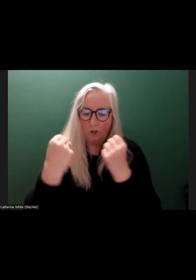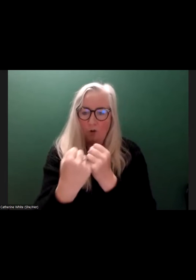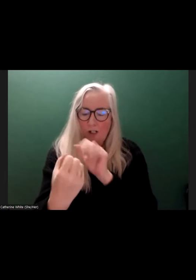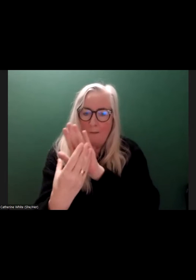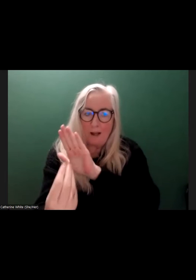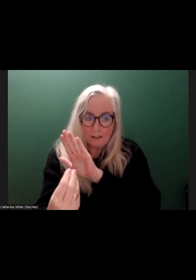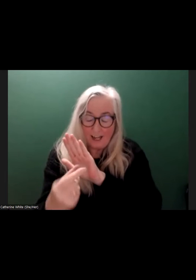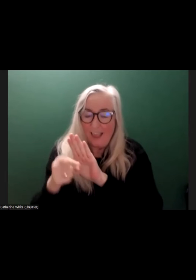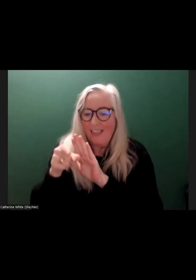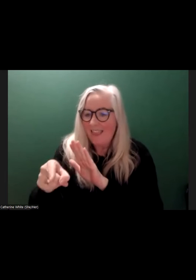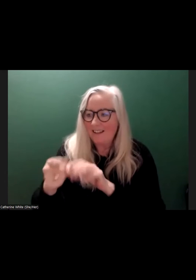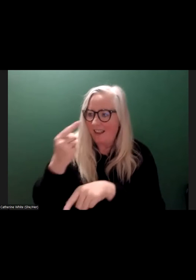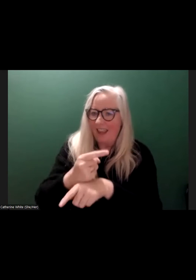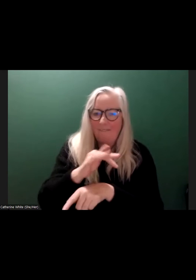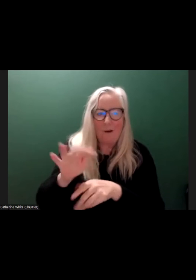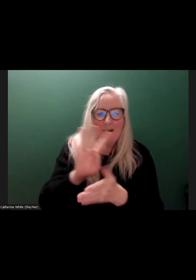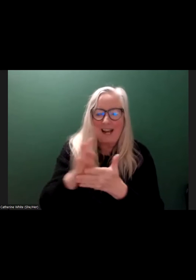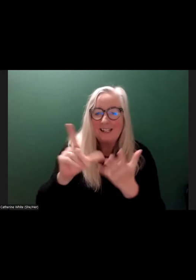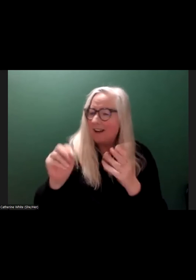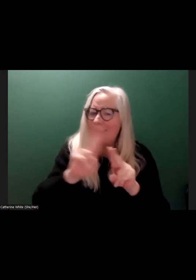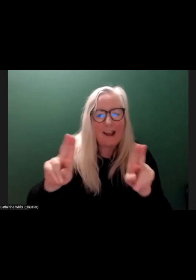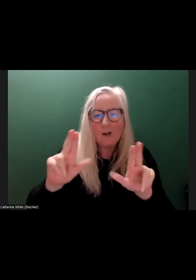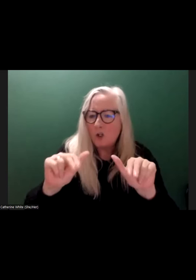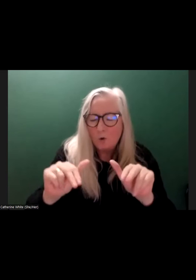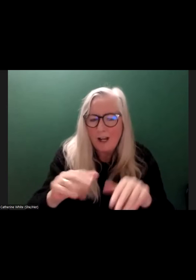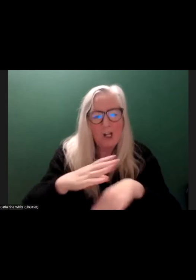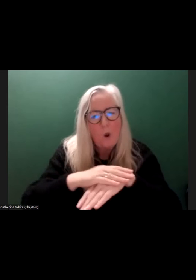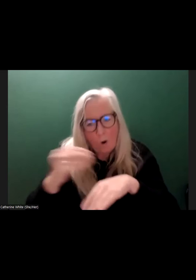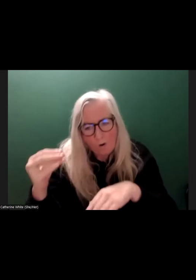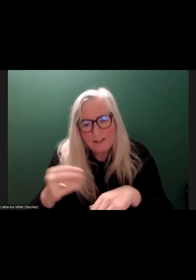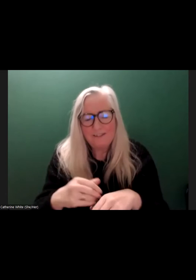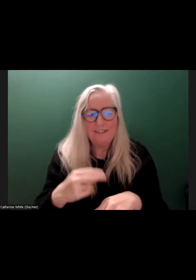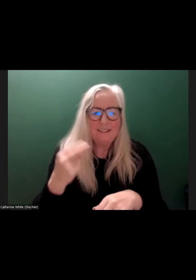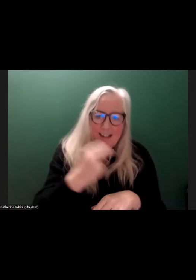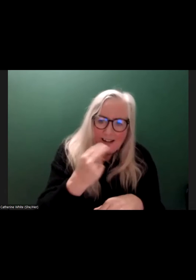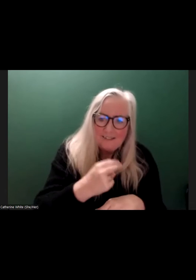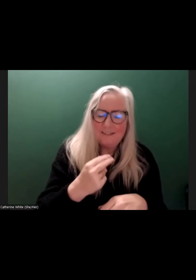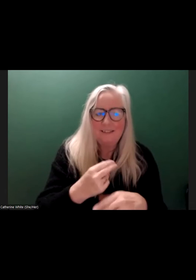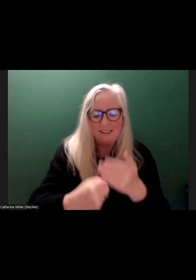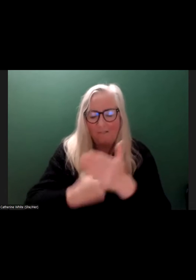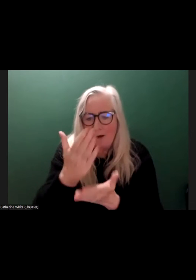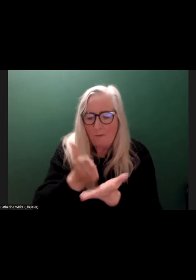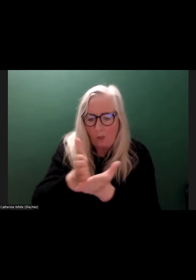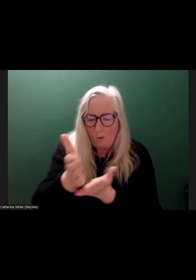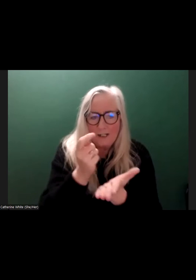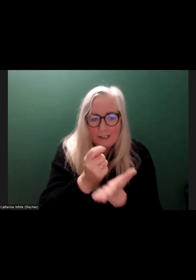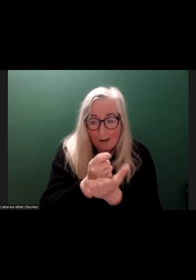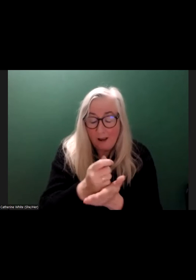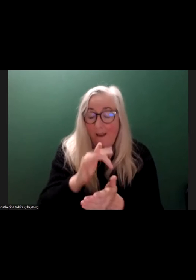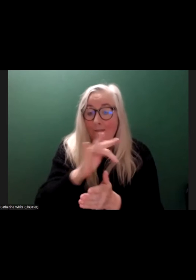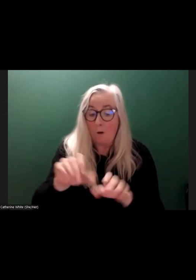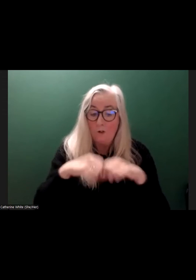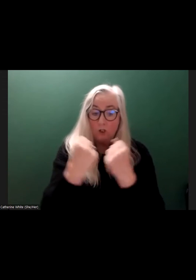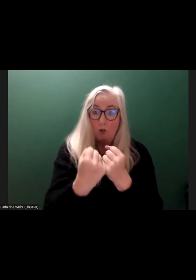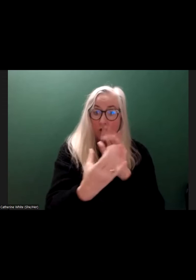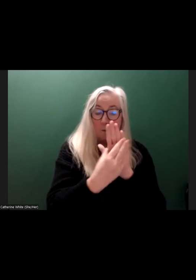the social model has been around since the 70s. It's not a new model. It's something very old and something very nice. it's something that has developed over time. And from the social model